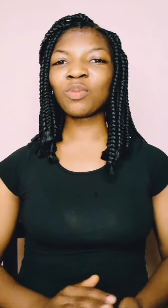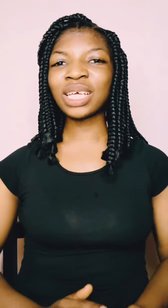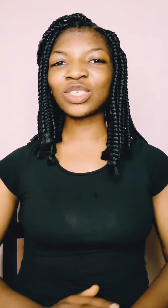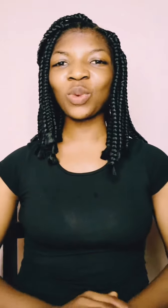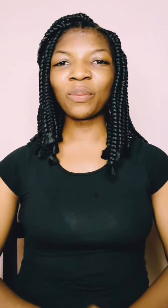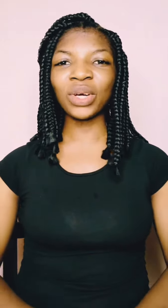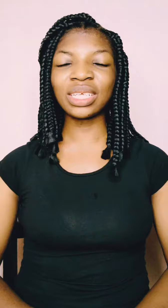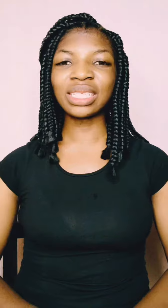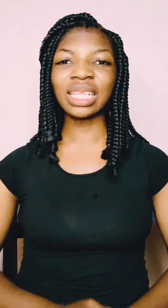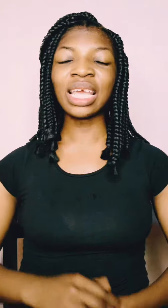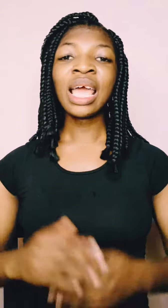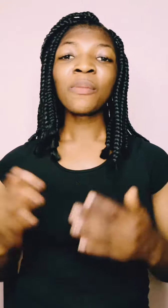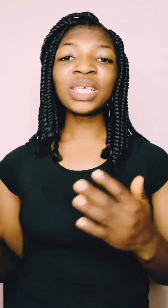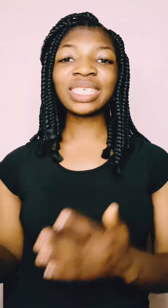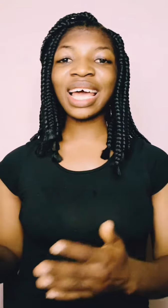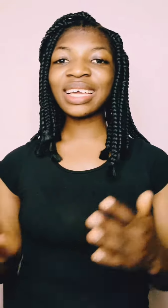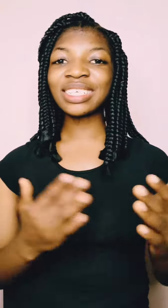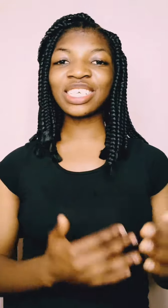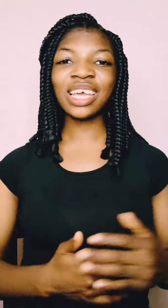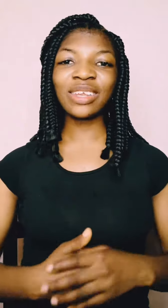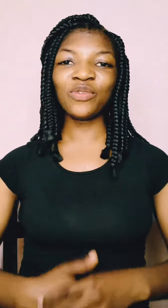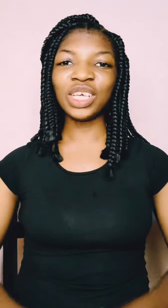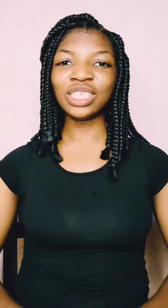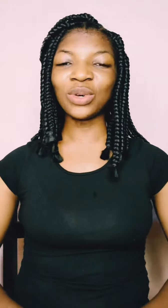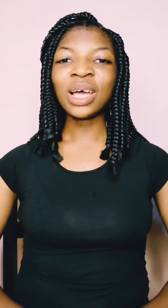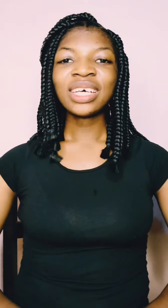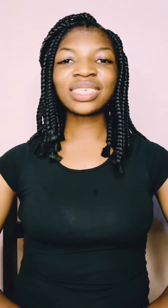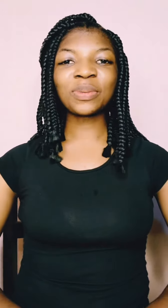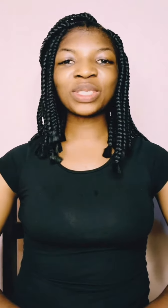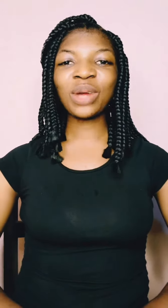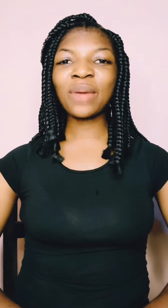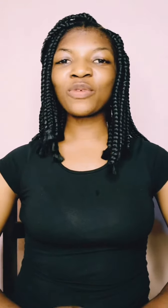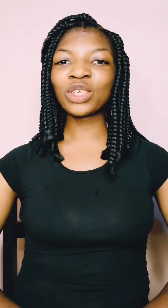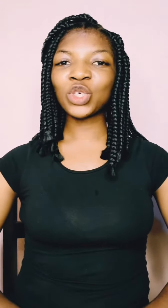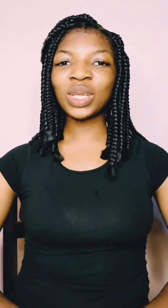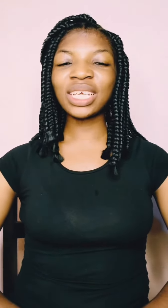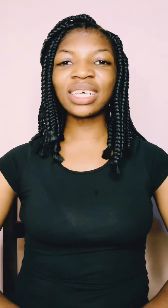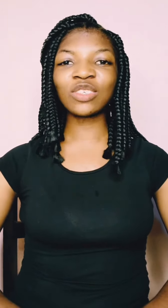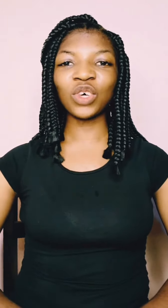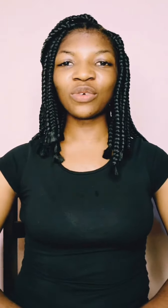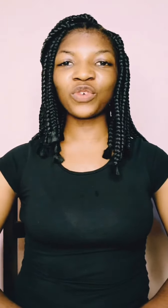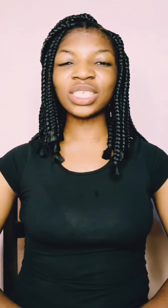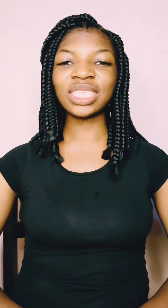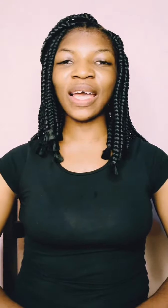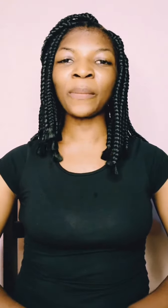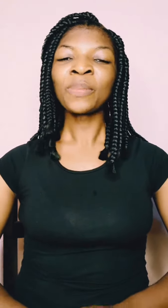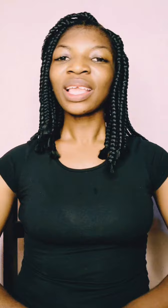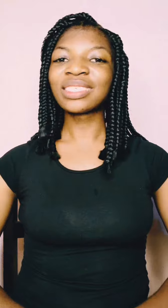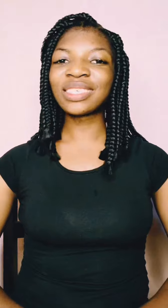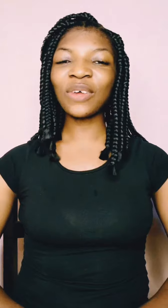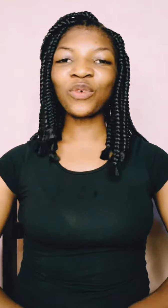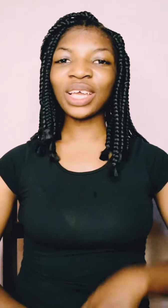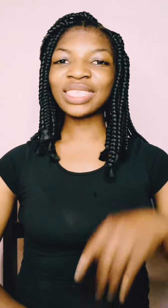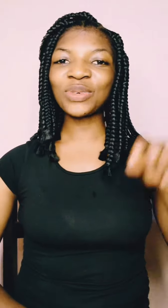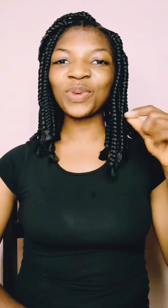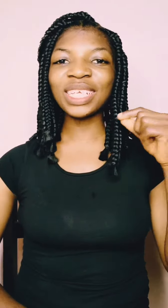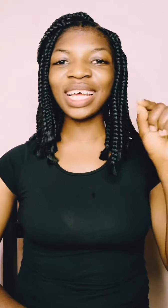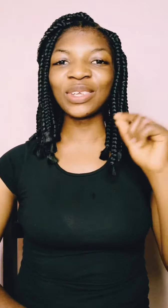God bless you abundantly. Please like and share the video. Subscribe if you're joining us for the first time. Do not forget to ring that